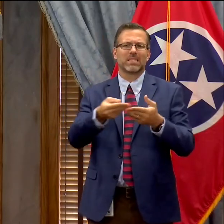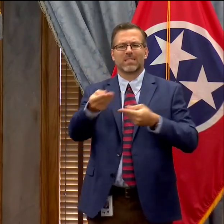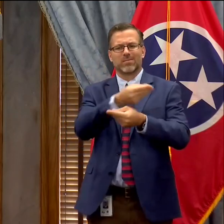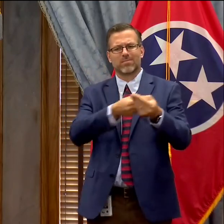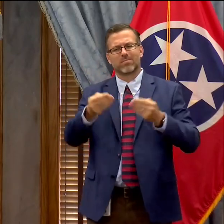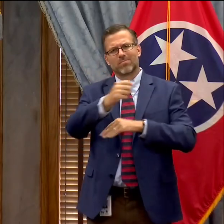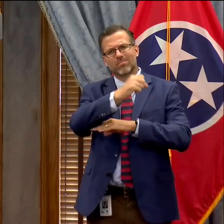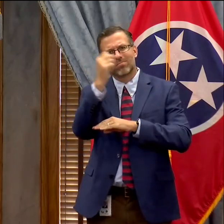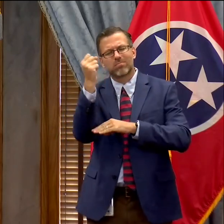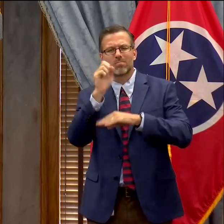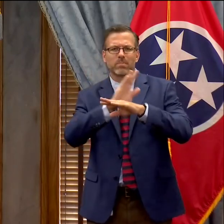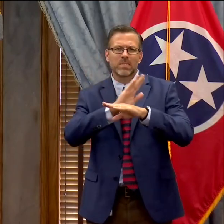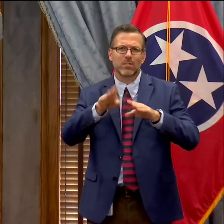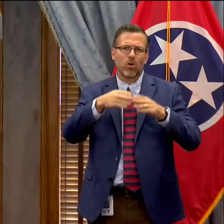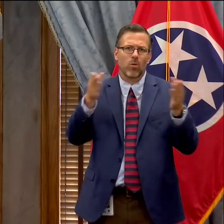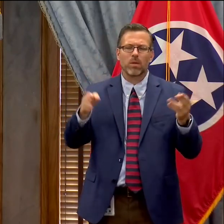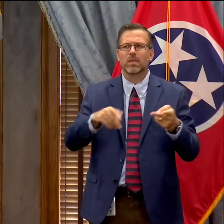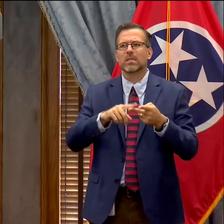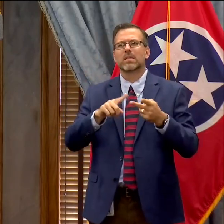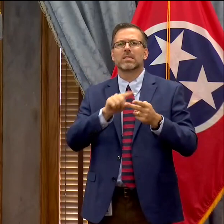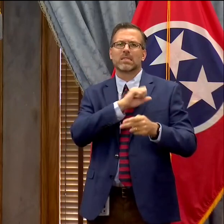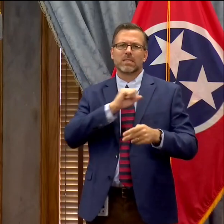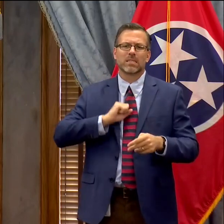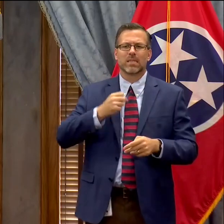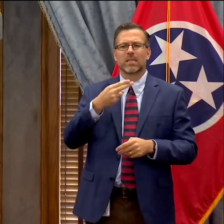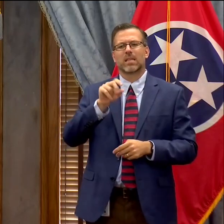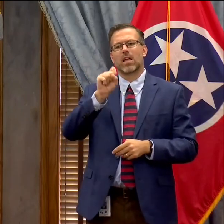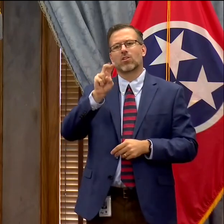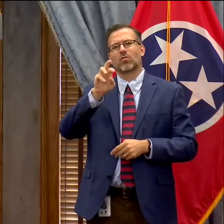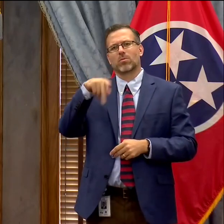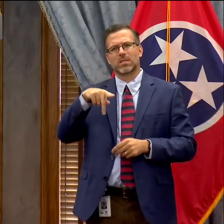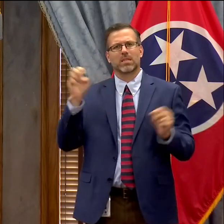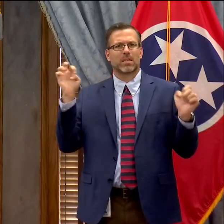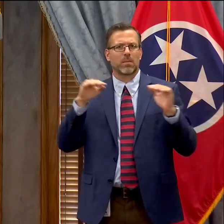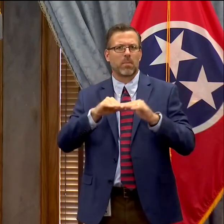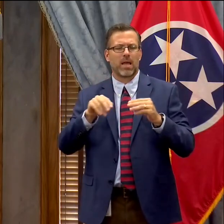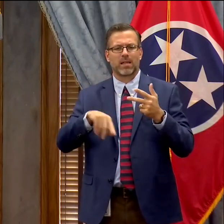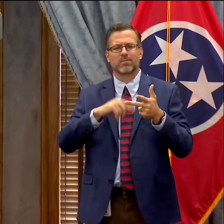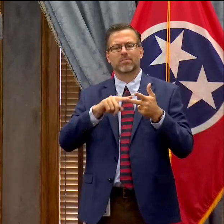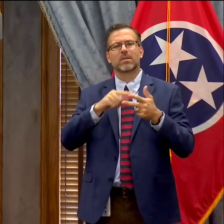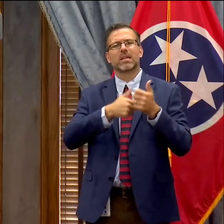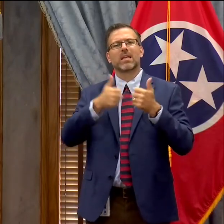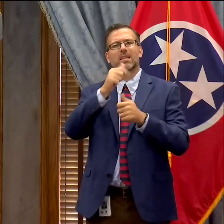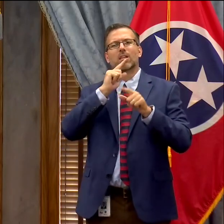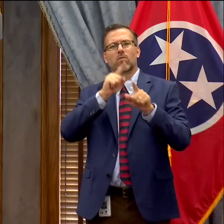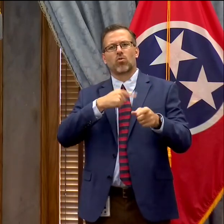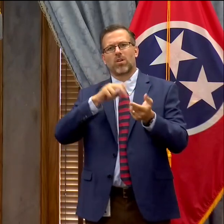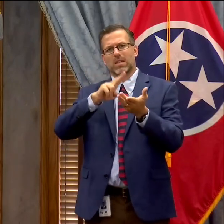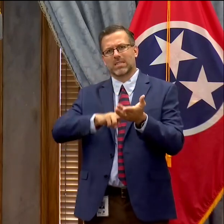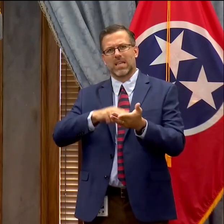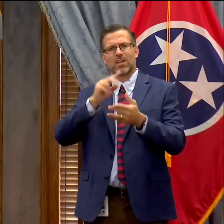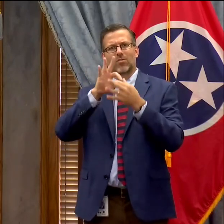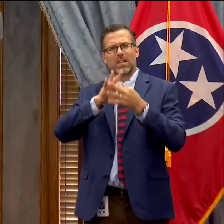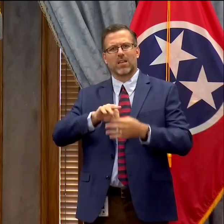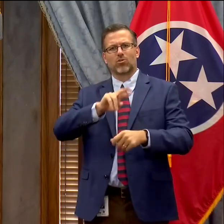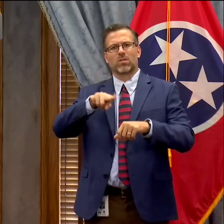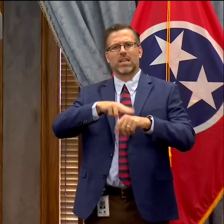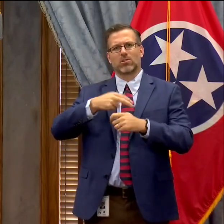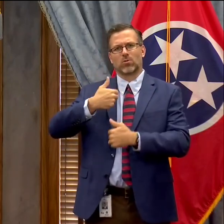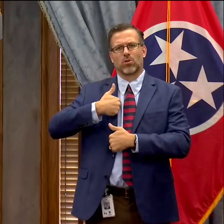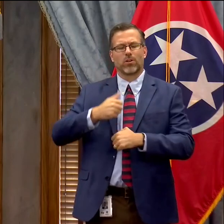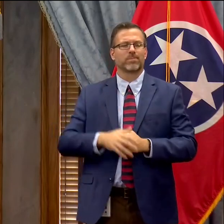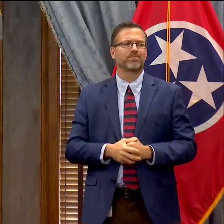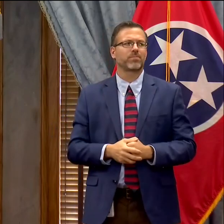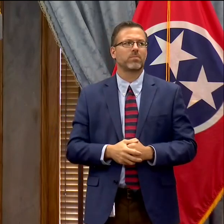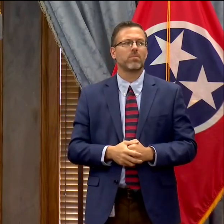session, and an executive order that I signed regarding the National Guard. We had some very good news on the